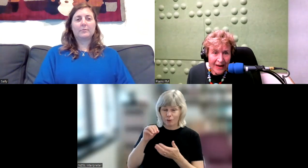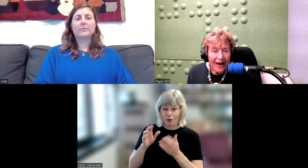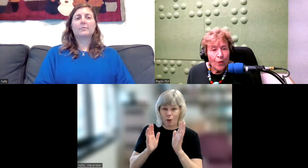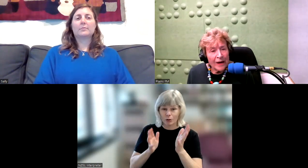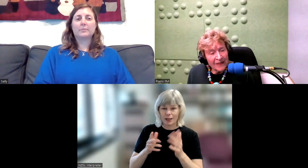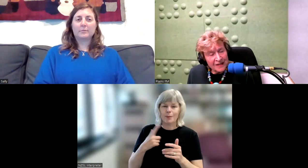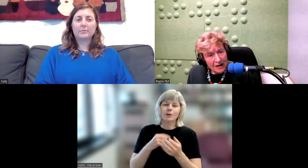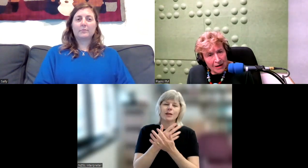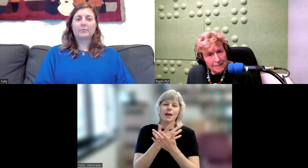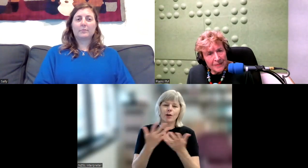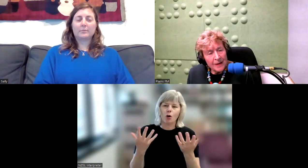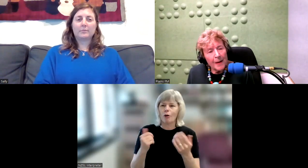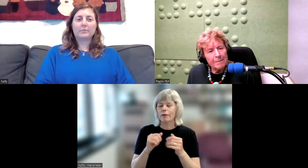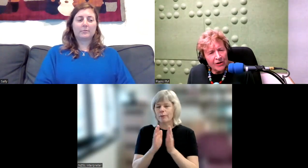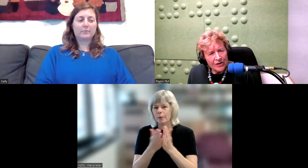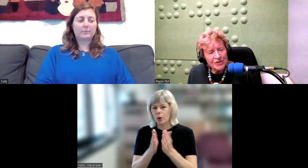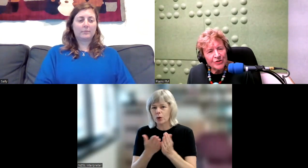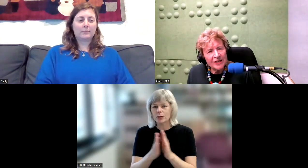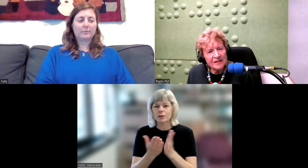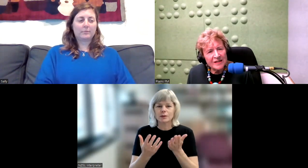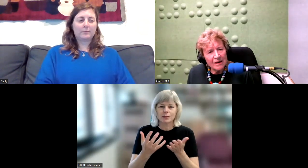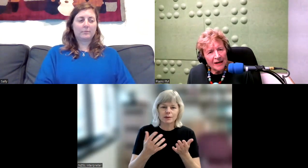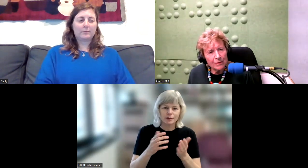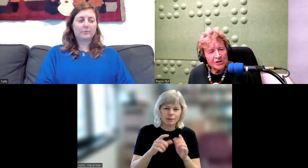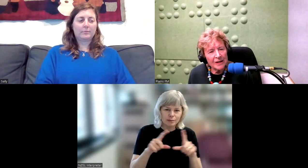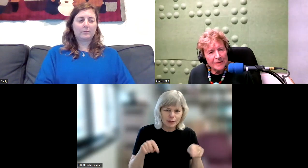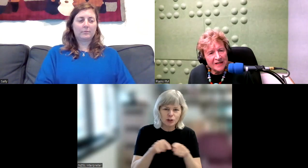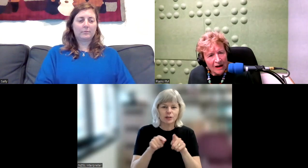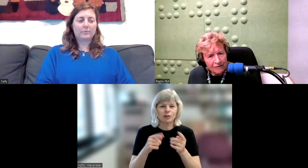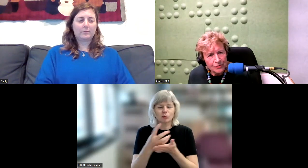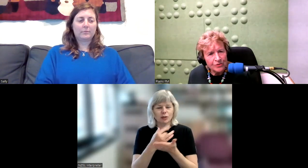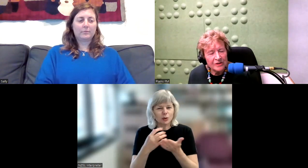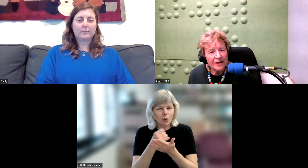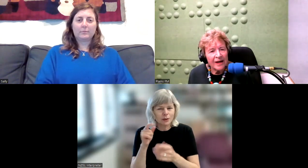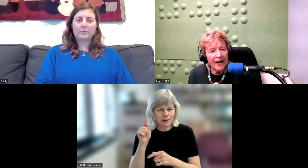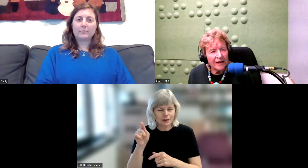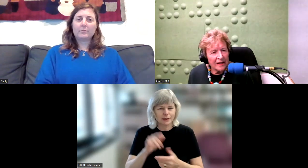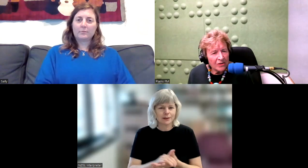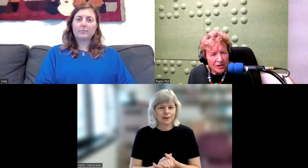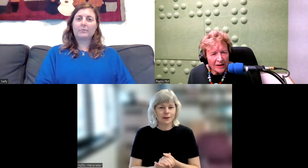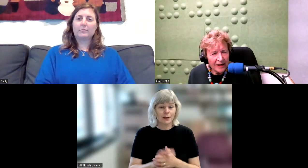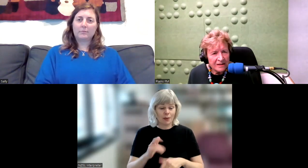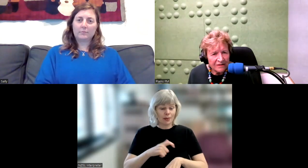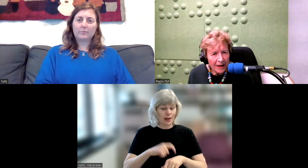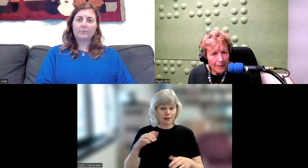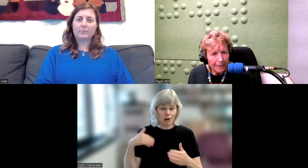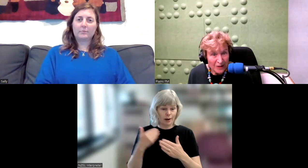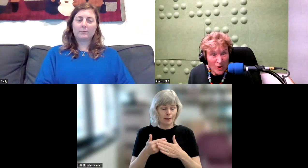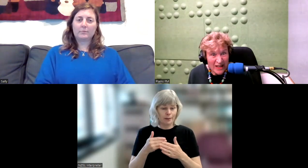We, at the time, because New Zealand sign language had been stifled and not allowed to develop, but it was